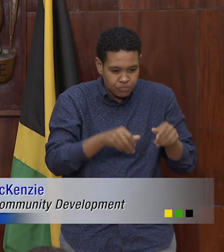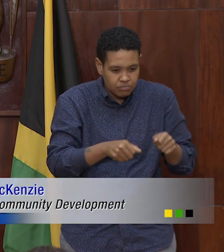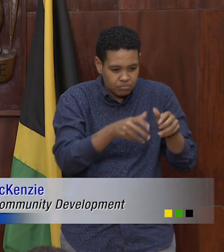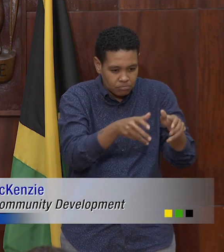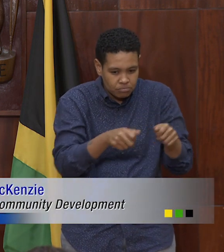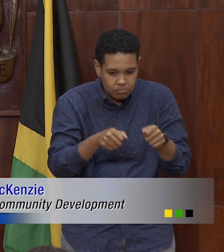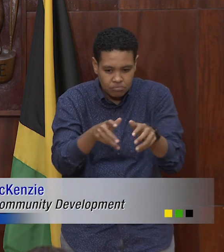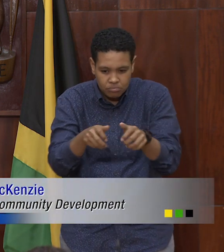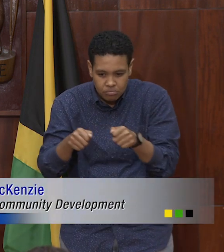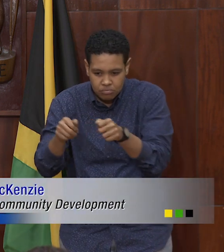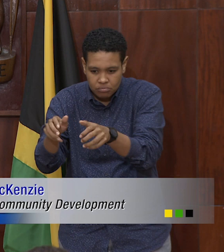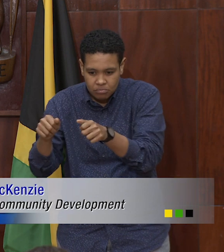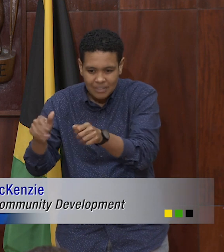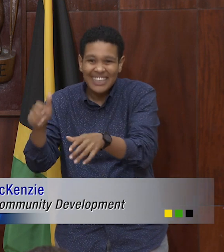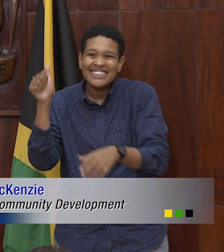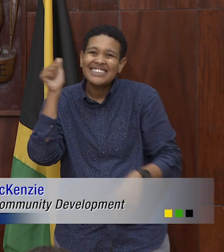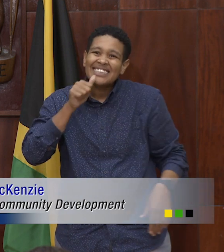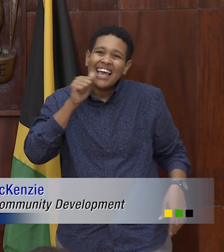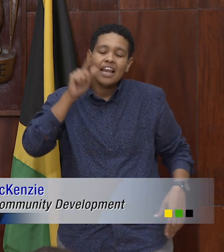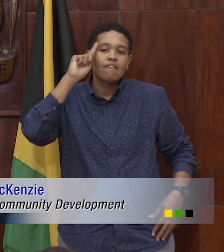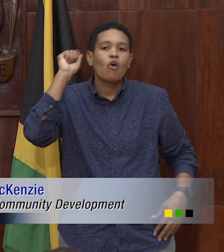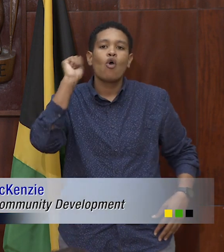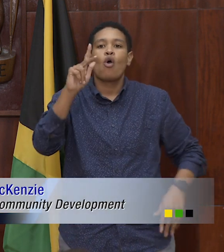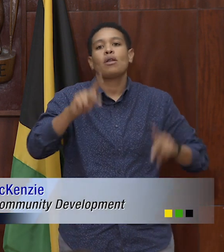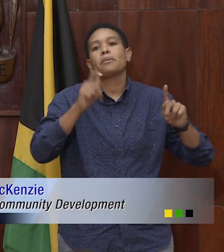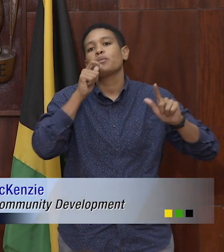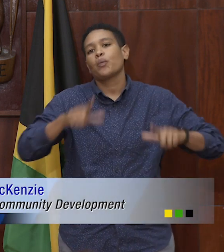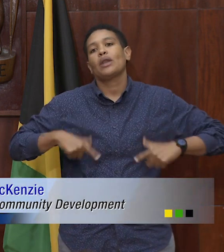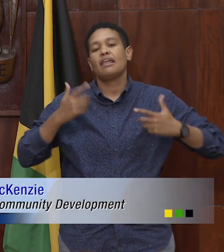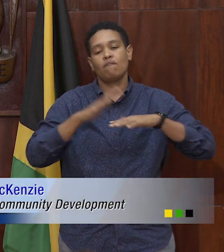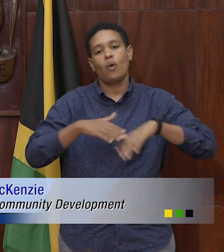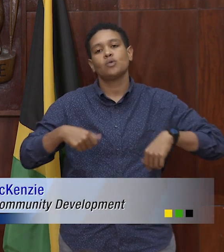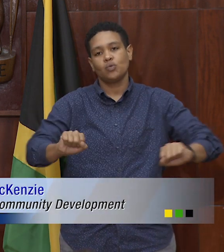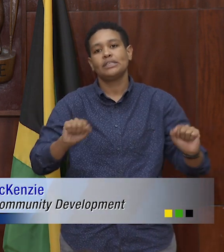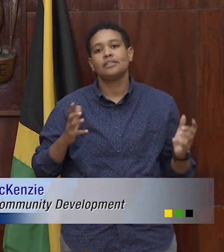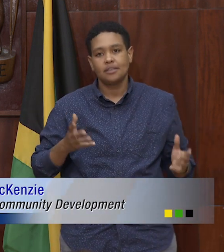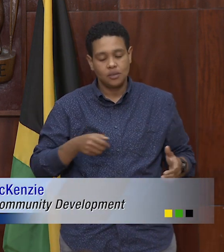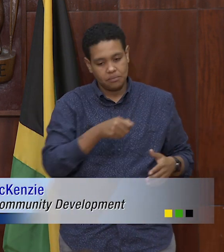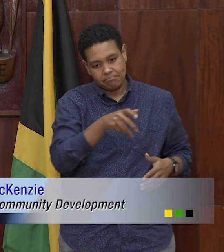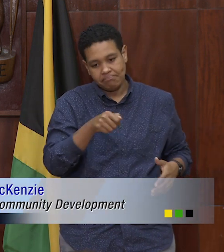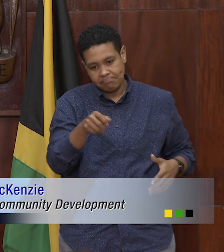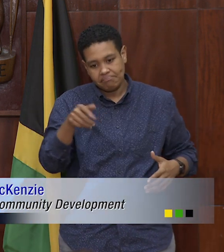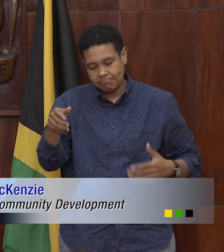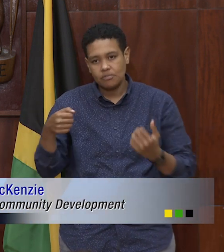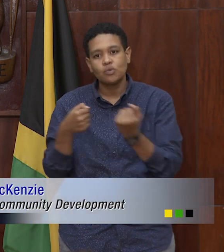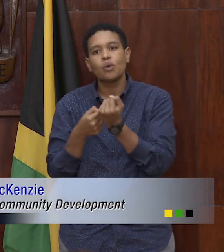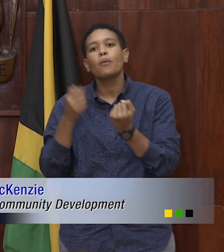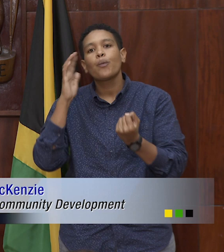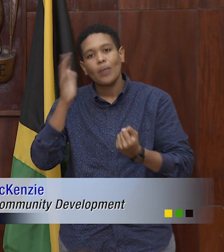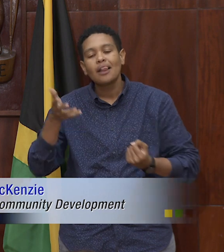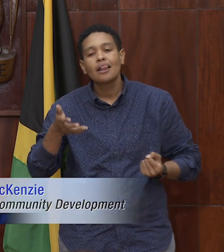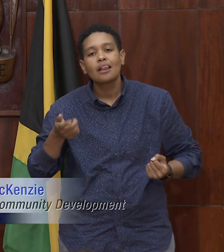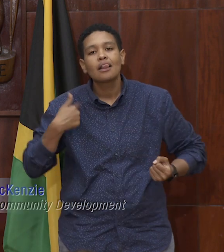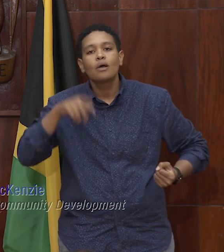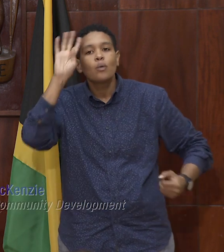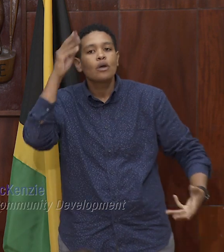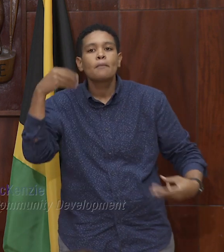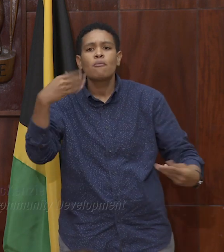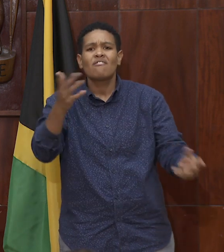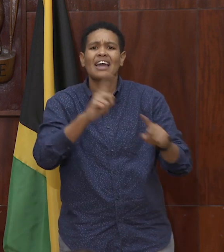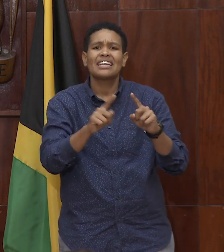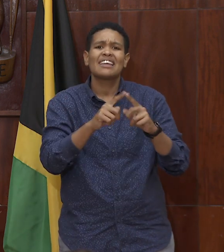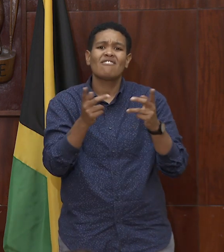a daily basis for all persons living on the streets across the country. We will provide